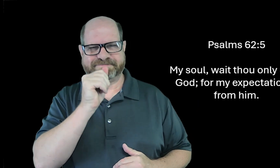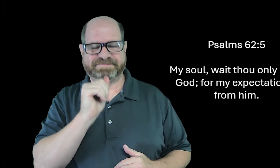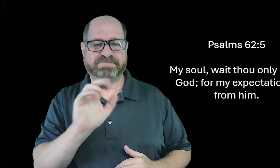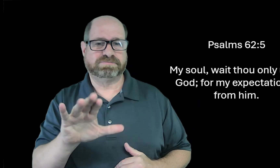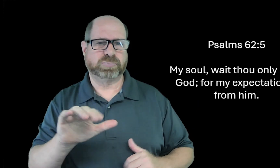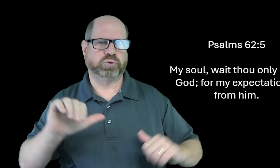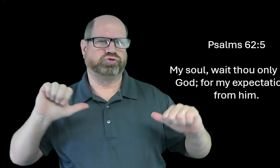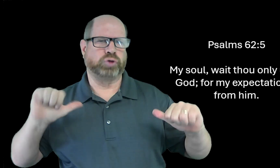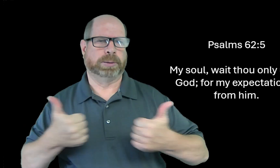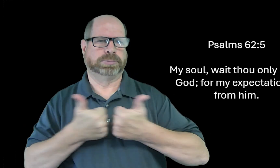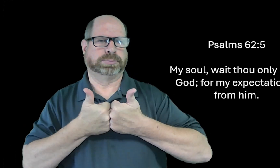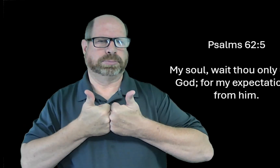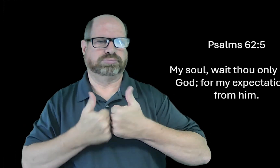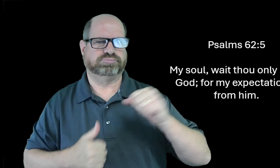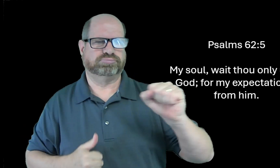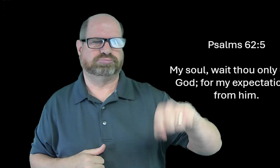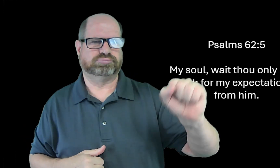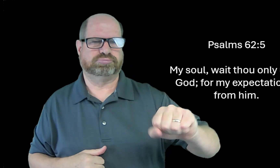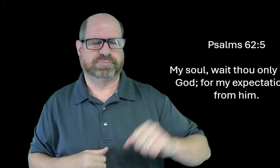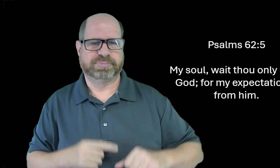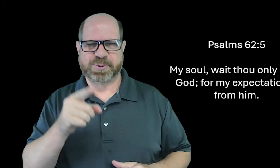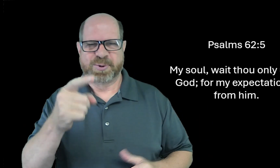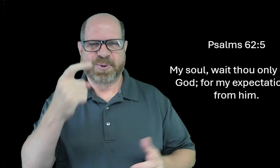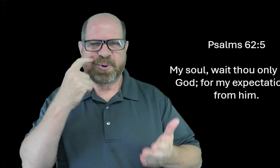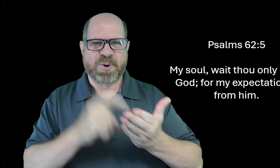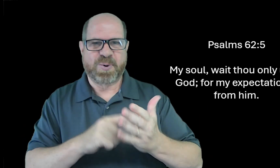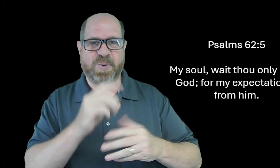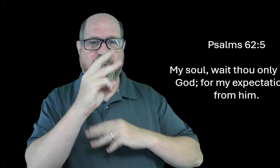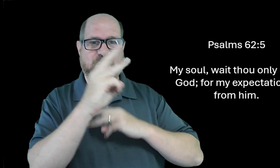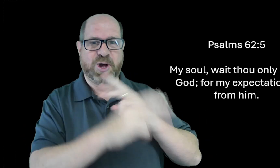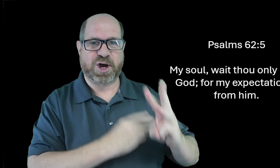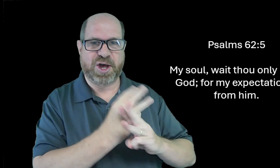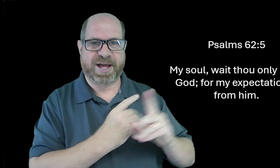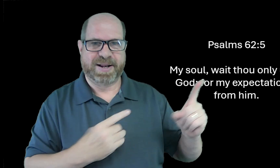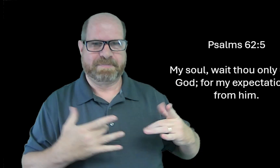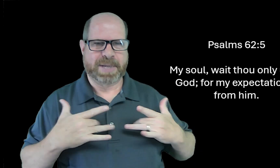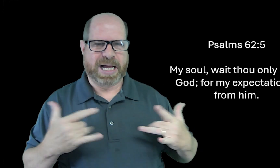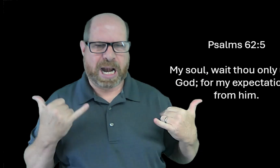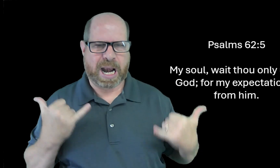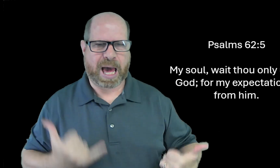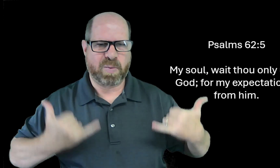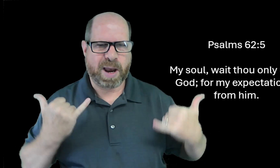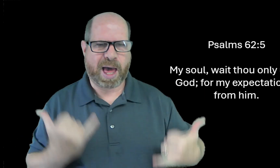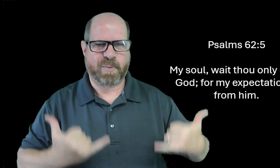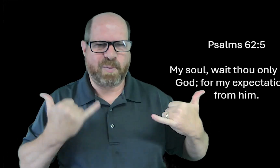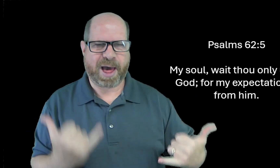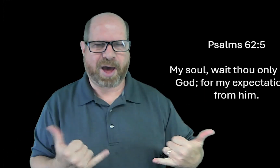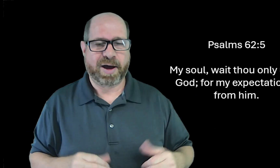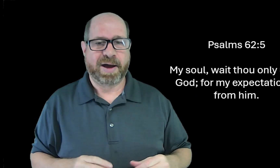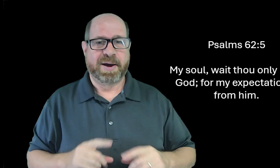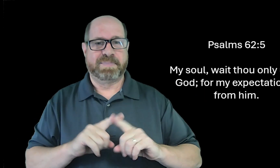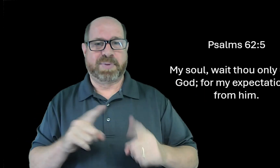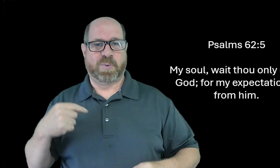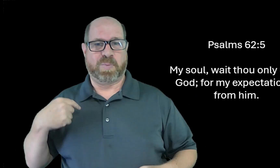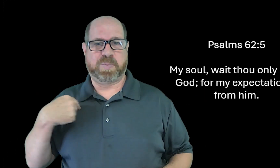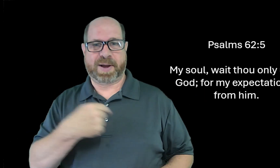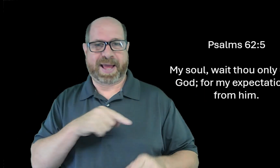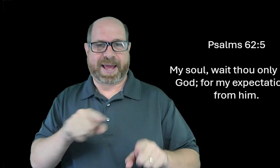Patience is challenging. Do you notice the world? It has a tendency to want things